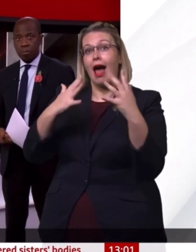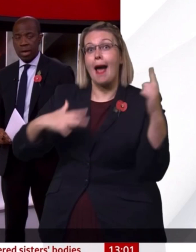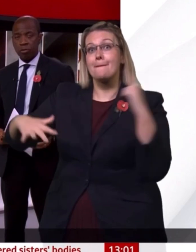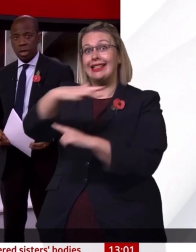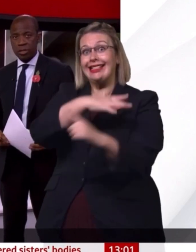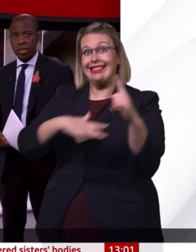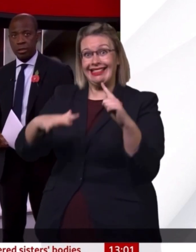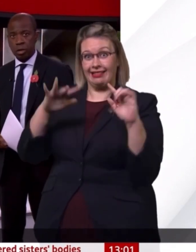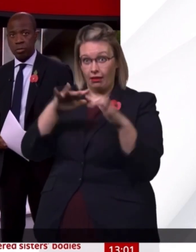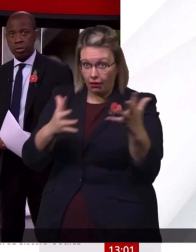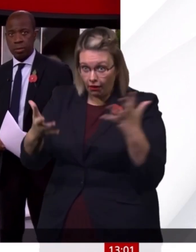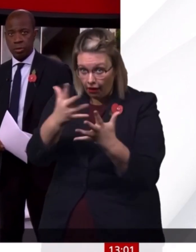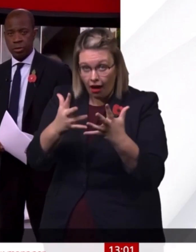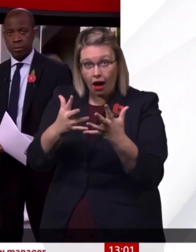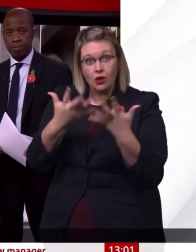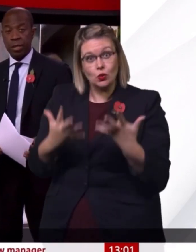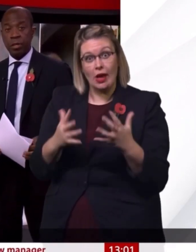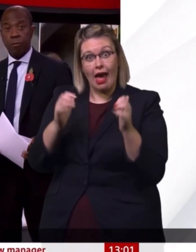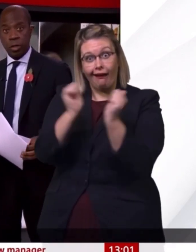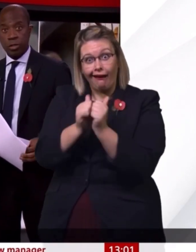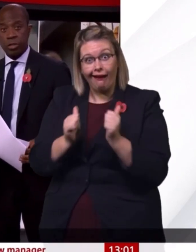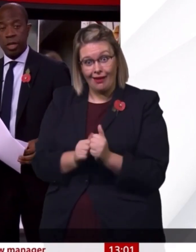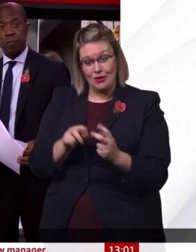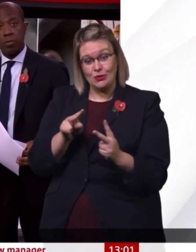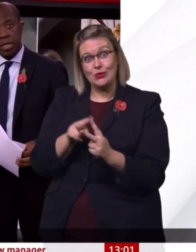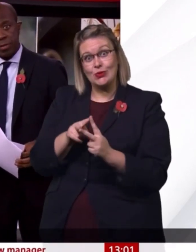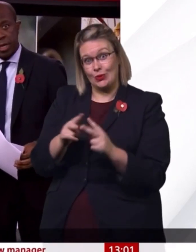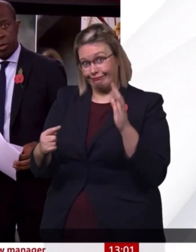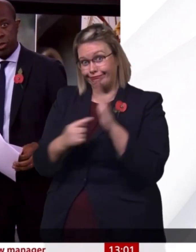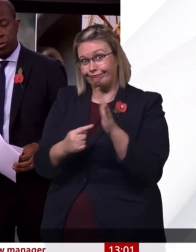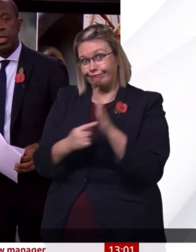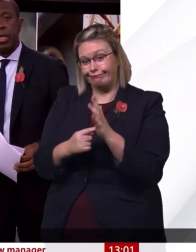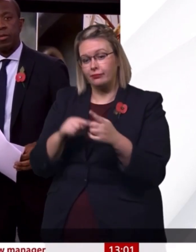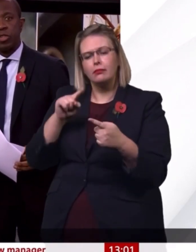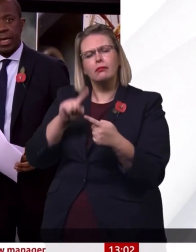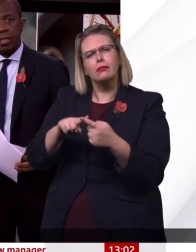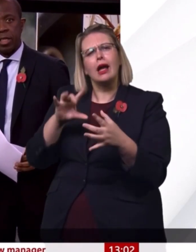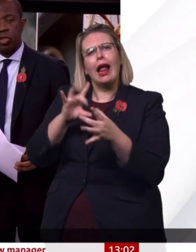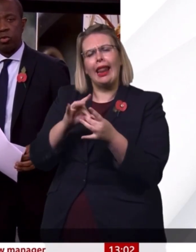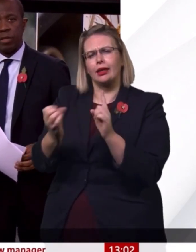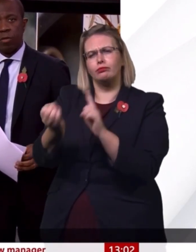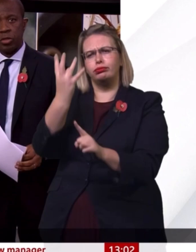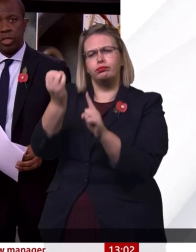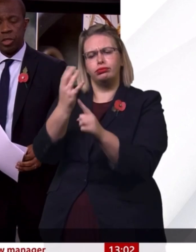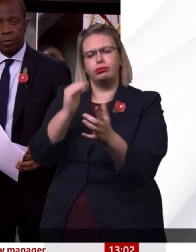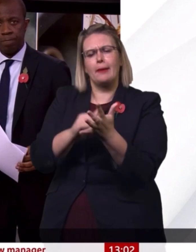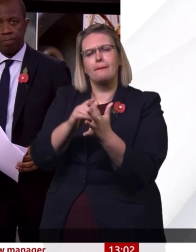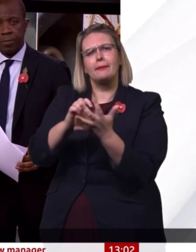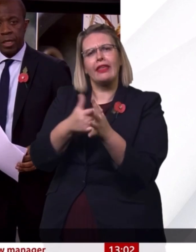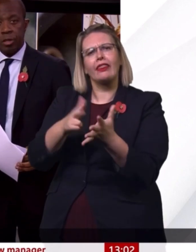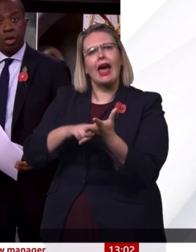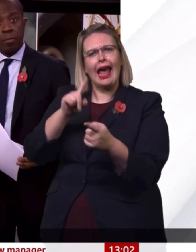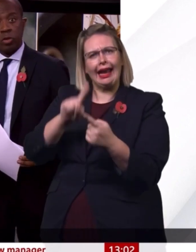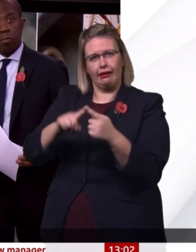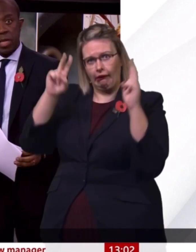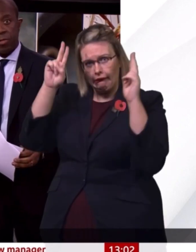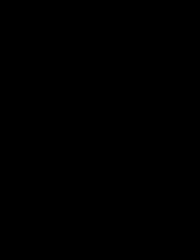to try to combat rising global temperatures. The first covers methane emissions and the second is on deforestation. The agreements on